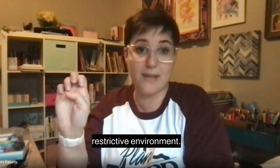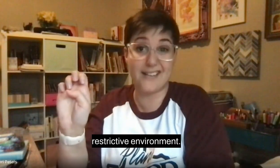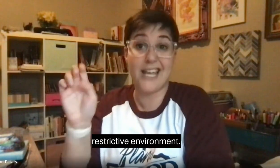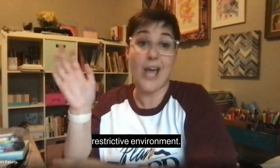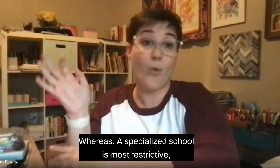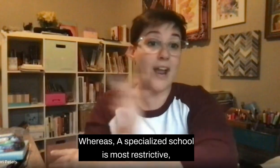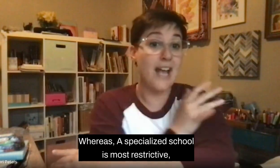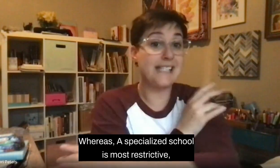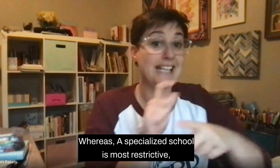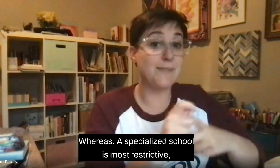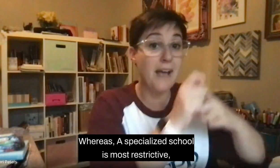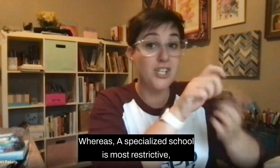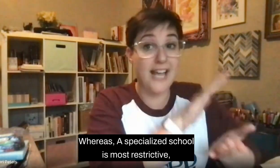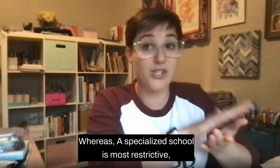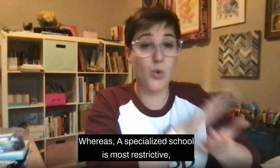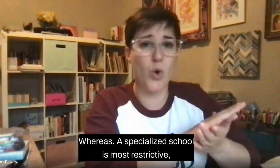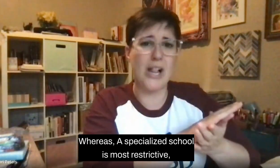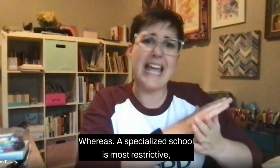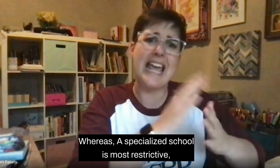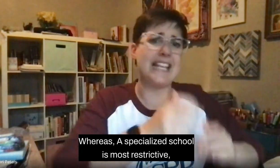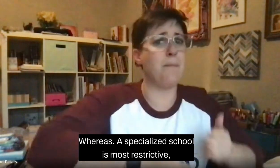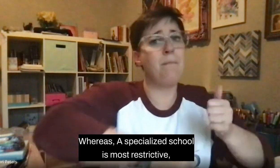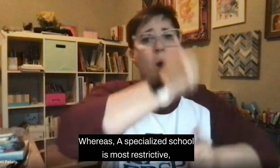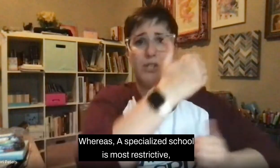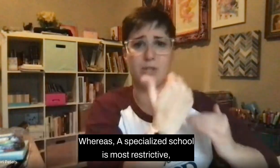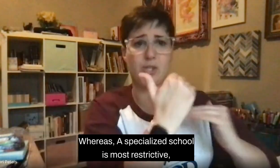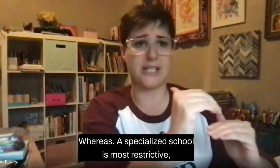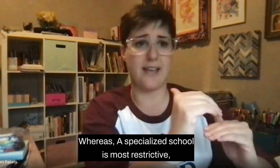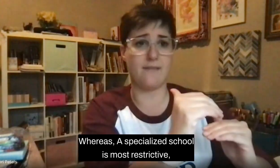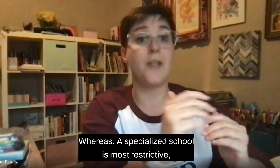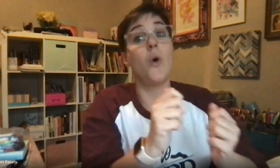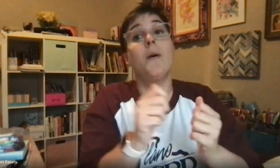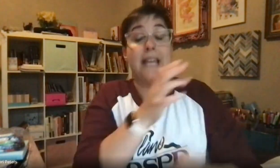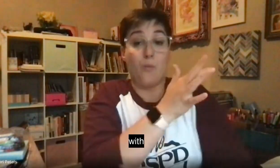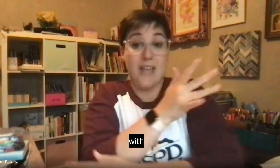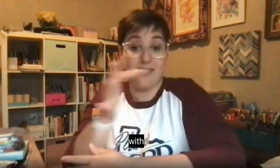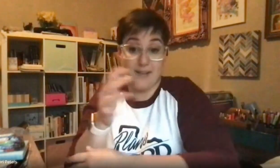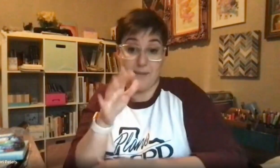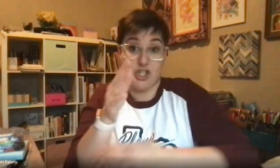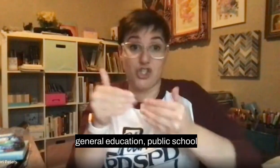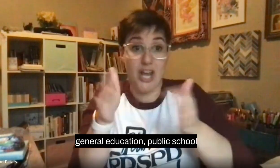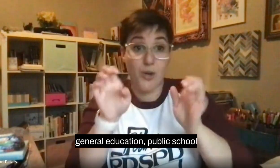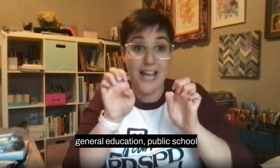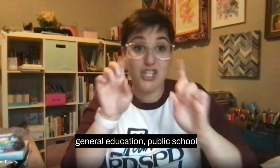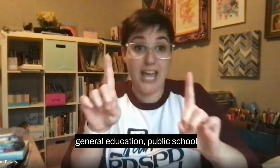whereas a specialized school is most restrictive. With general education